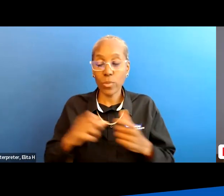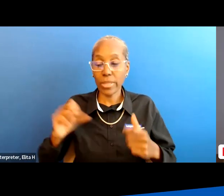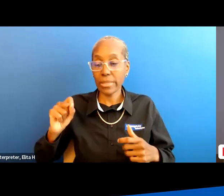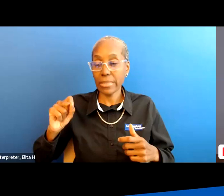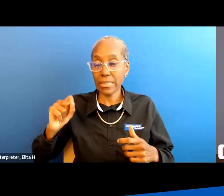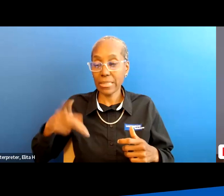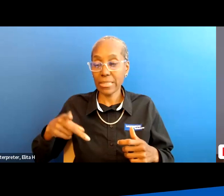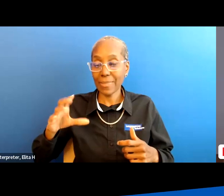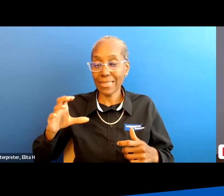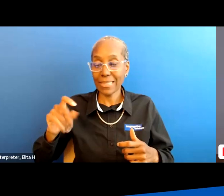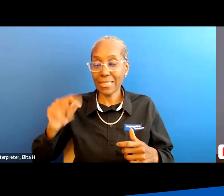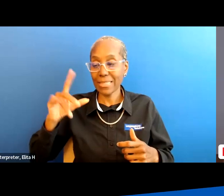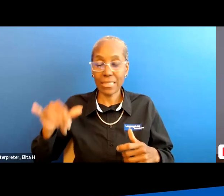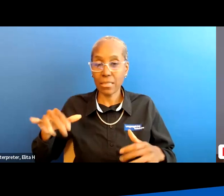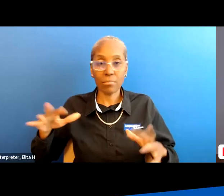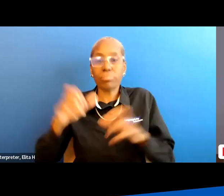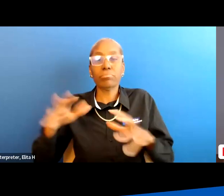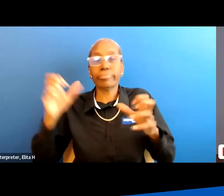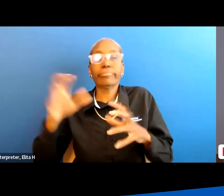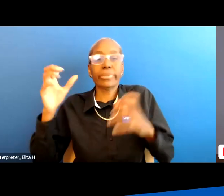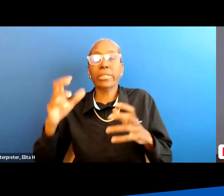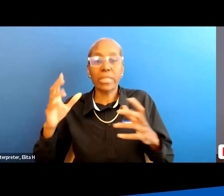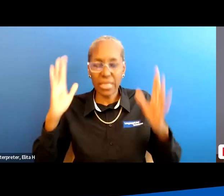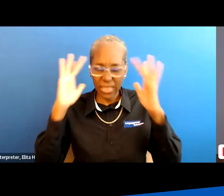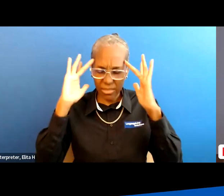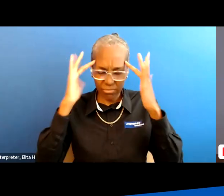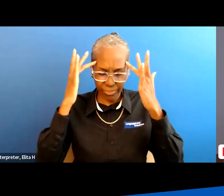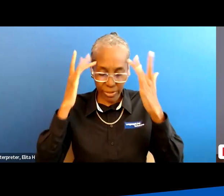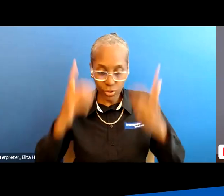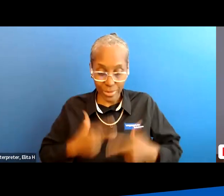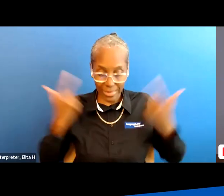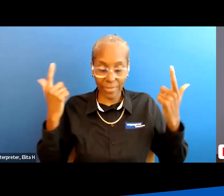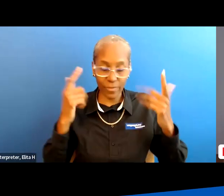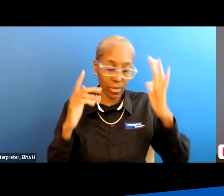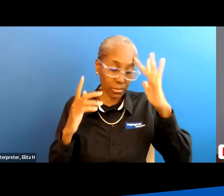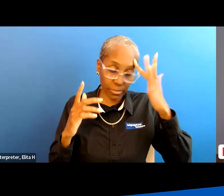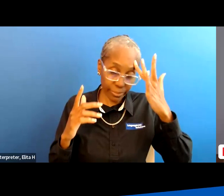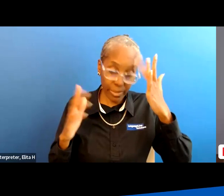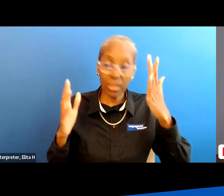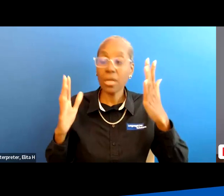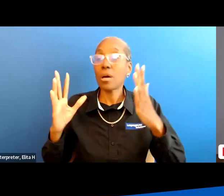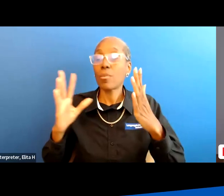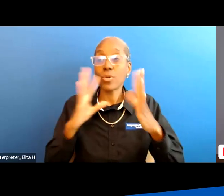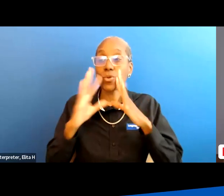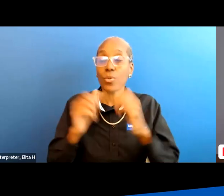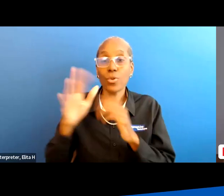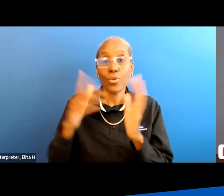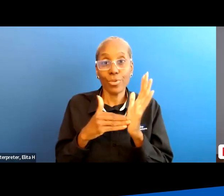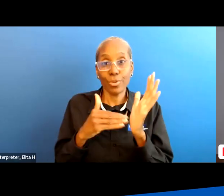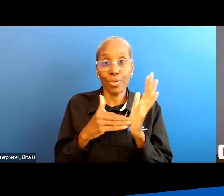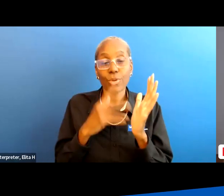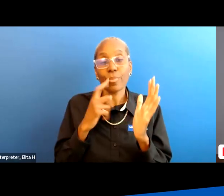it's a nightmare spasticity is a good thing but it's a nightmare to live with so check with your health care professional because